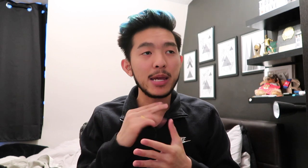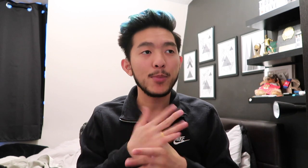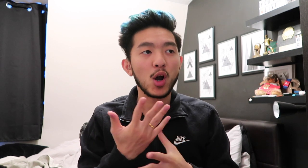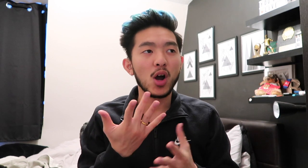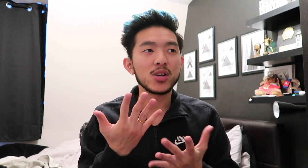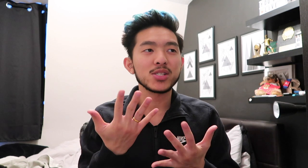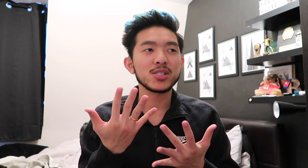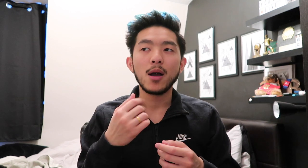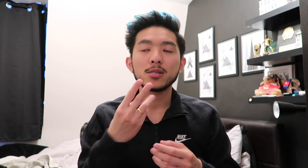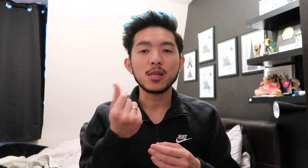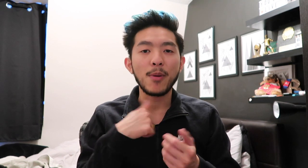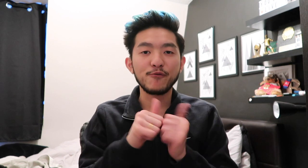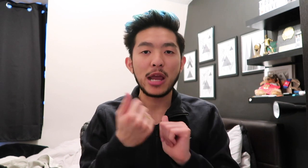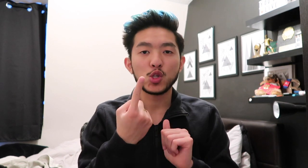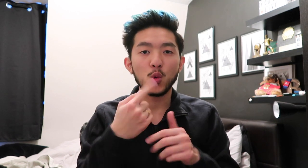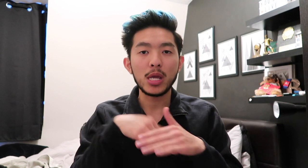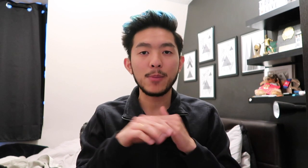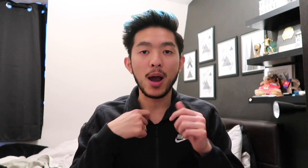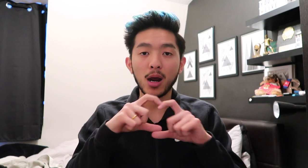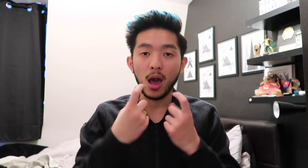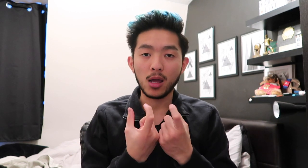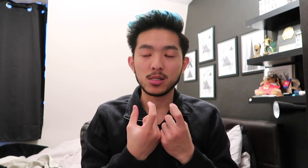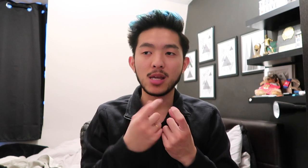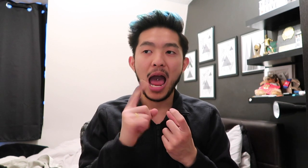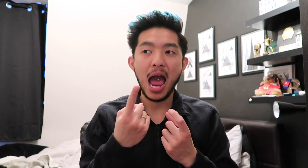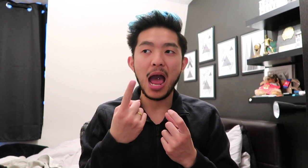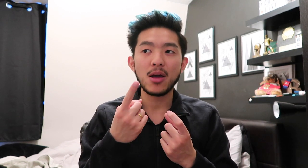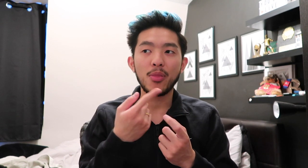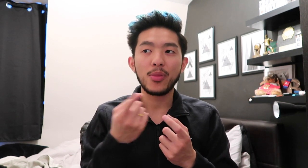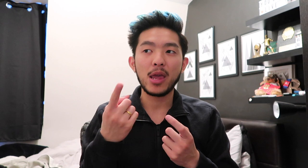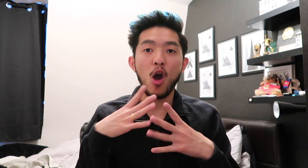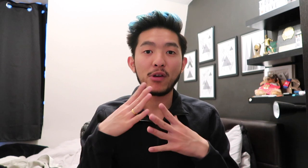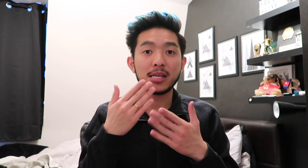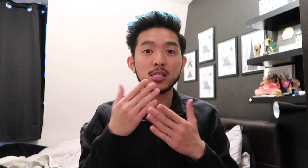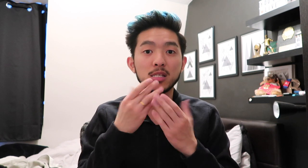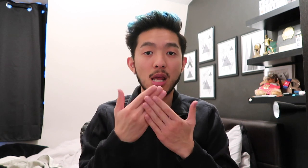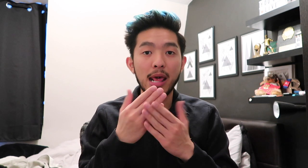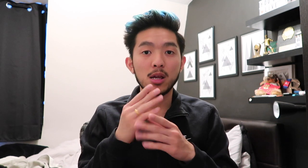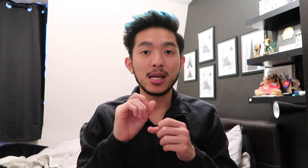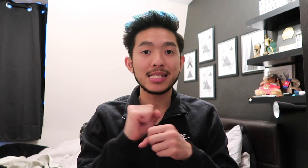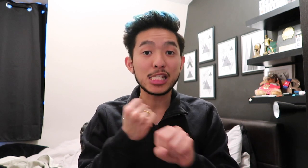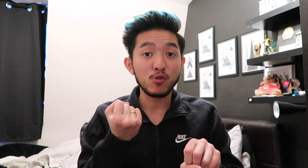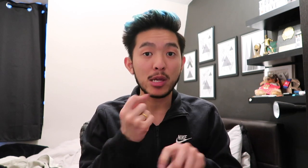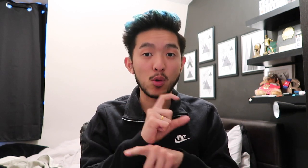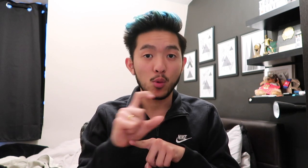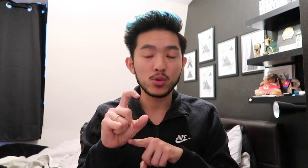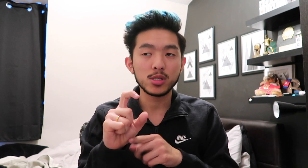to because, So, my friends, you're in my class. I've been already selling this training course.